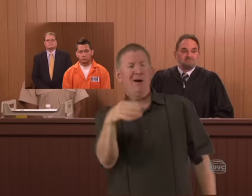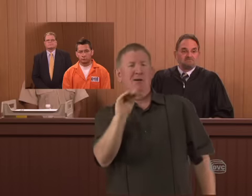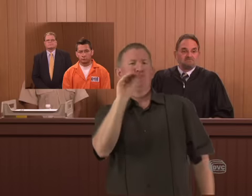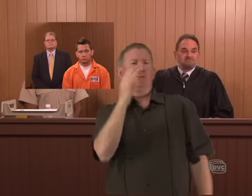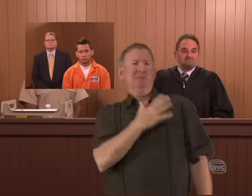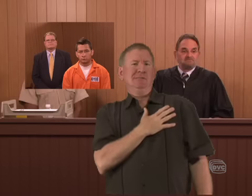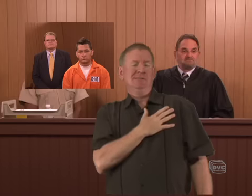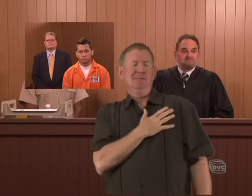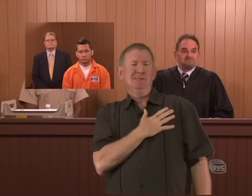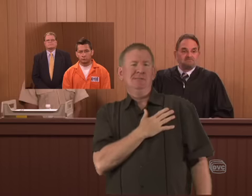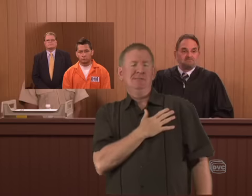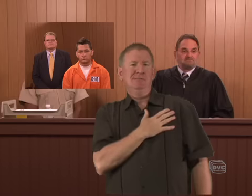That is what we call grace.